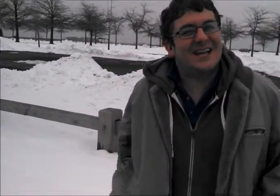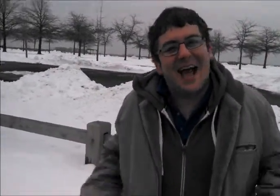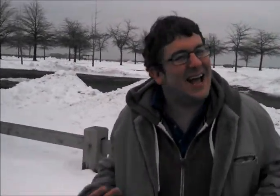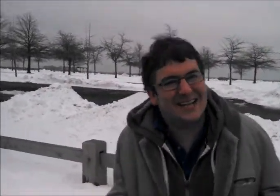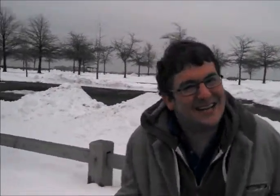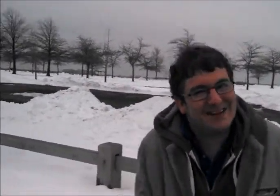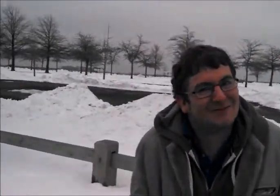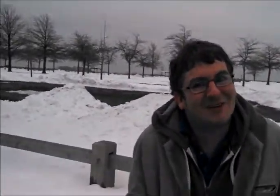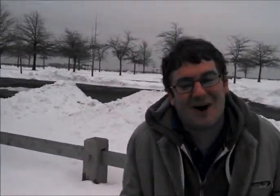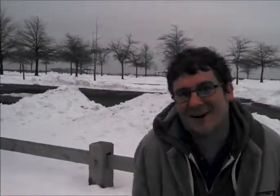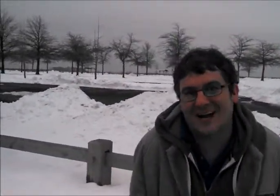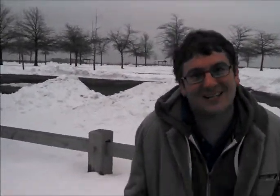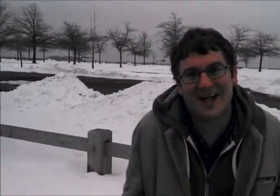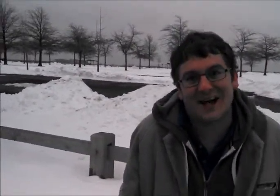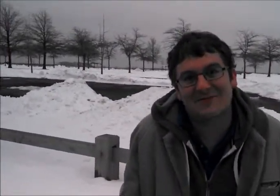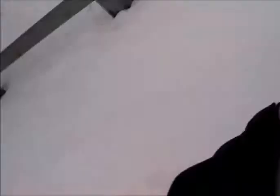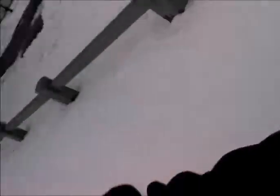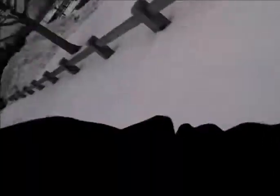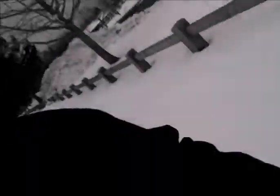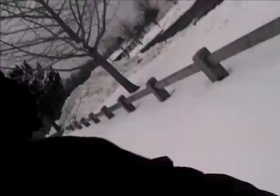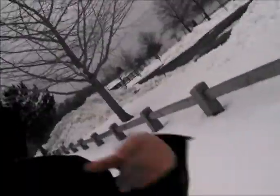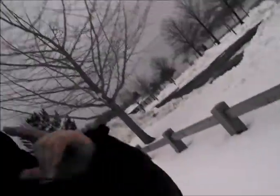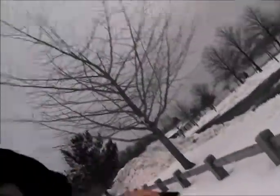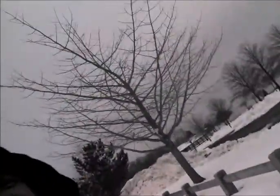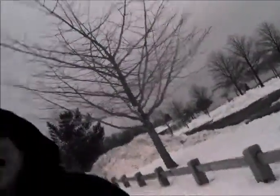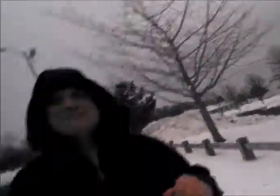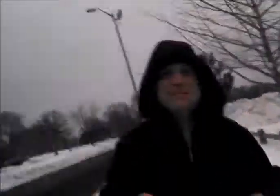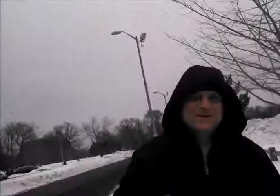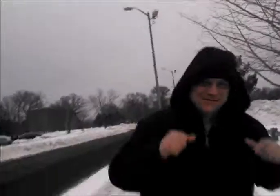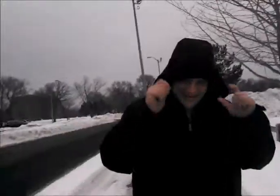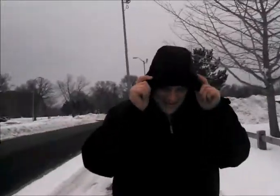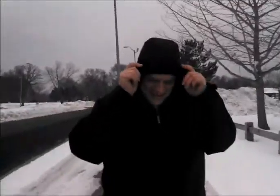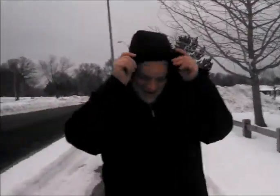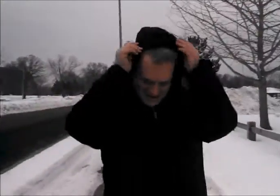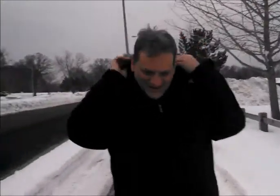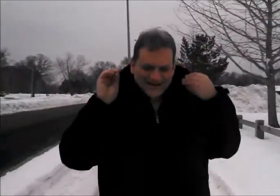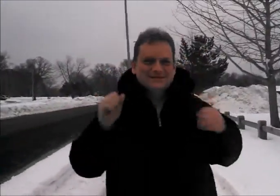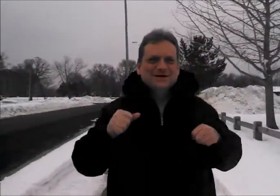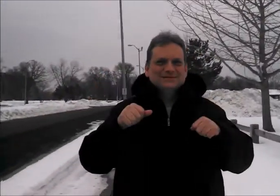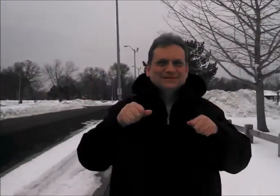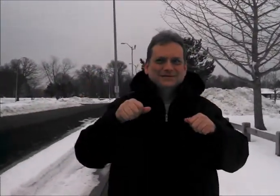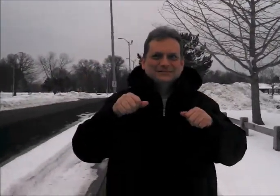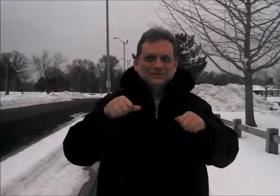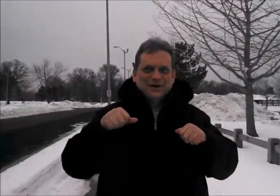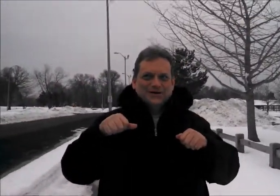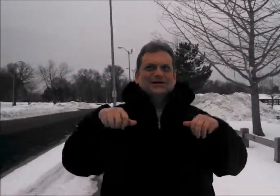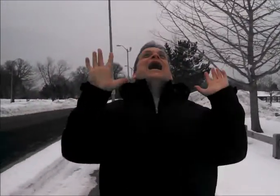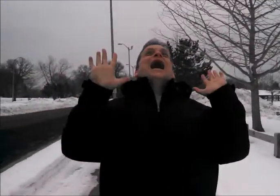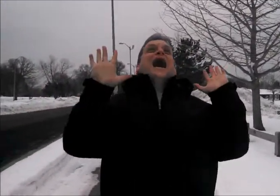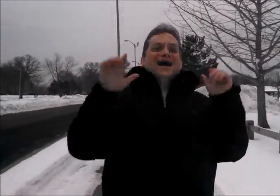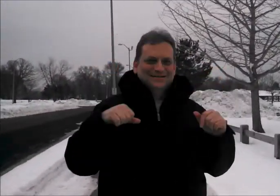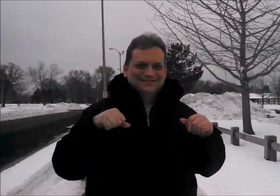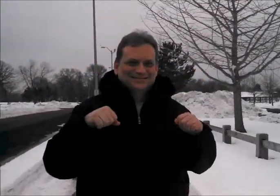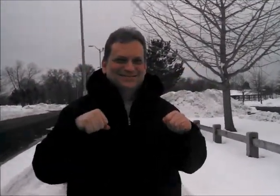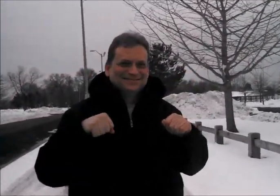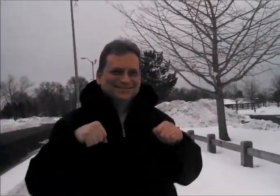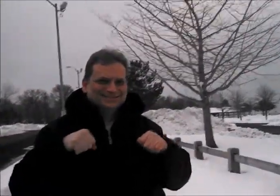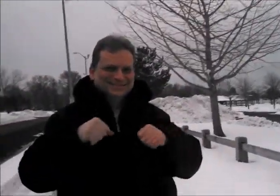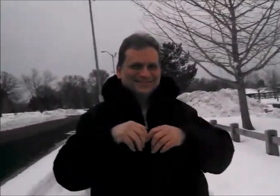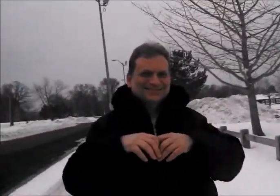it was really hard not to laugh. It wasn't that bad. I was like, I went, right. Yeah, that was